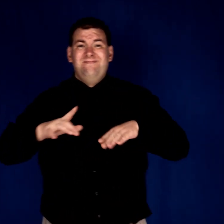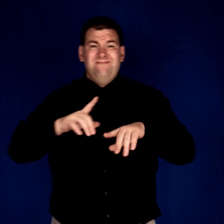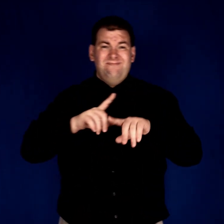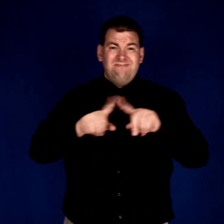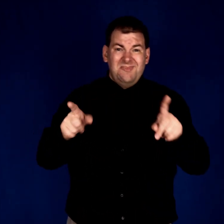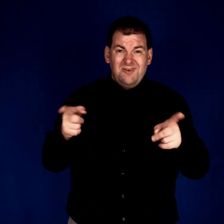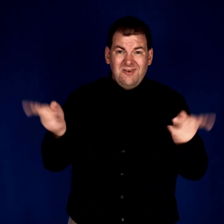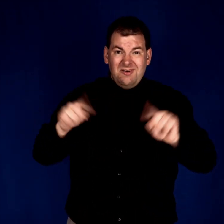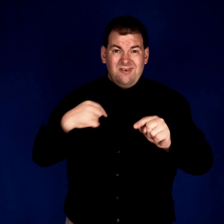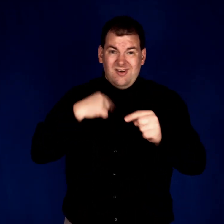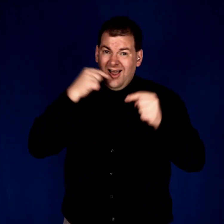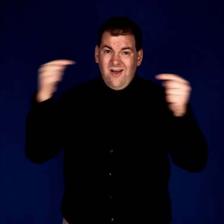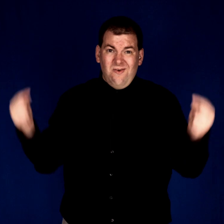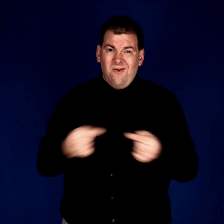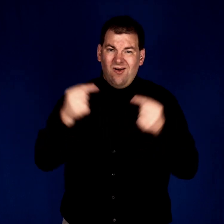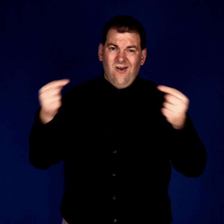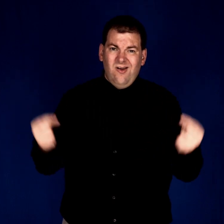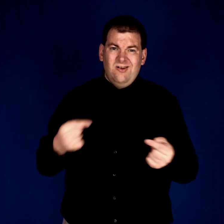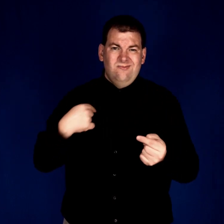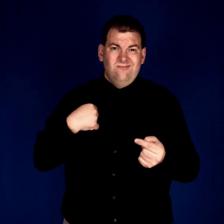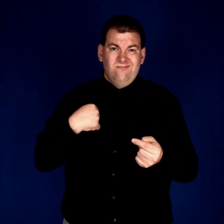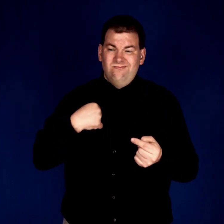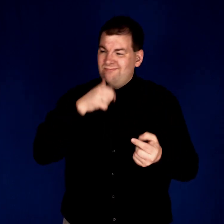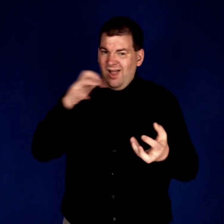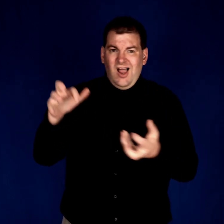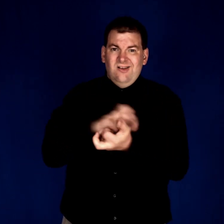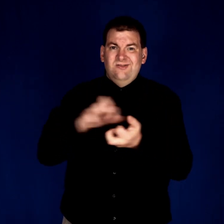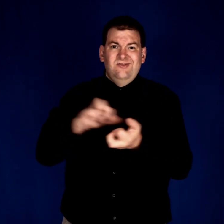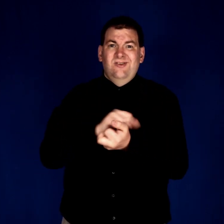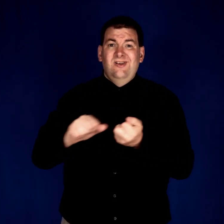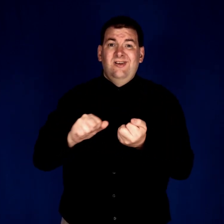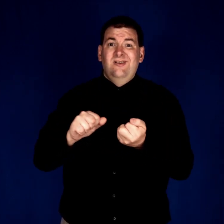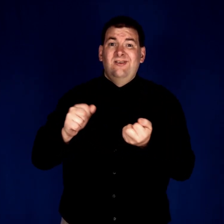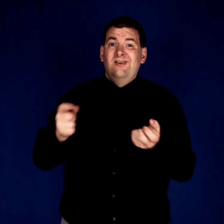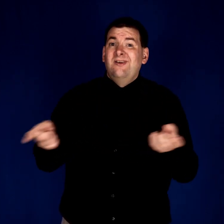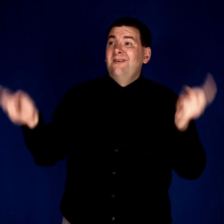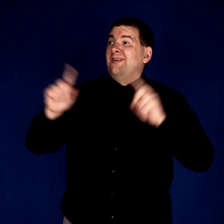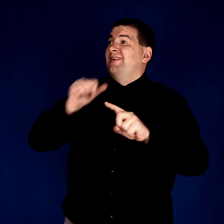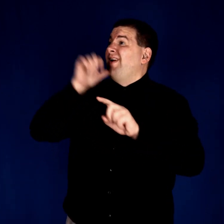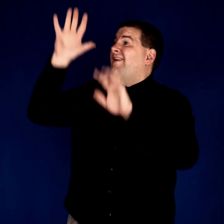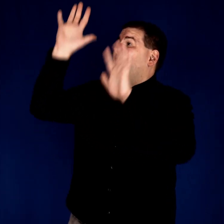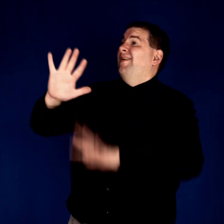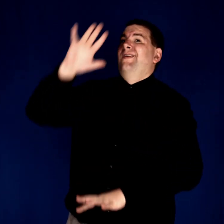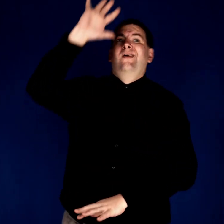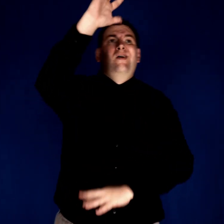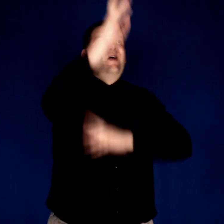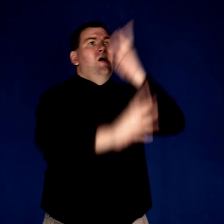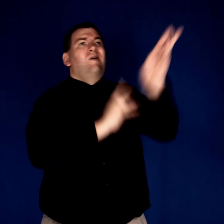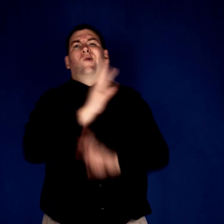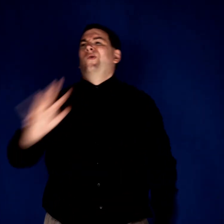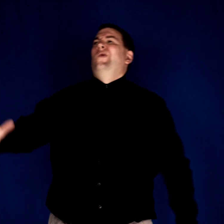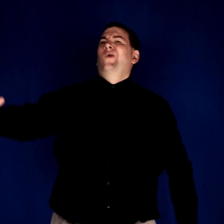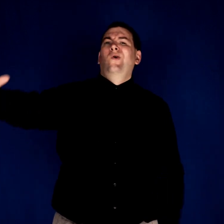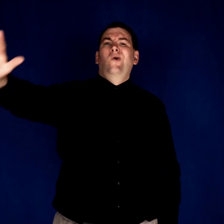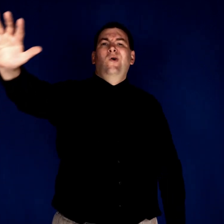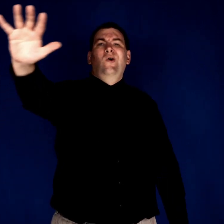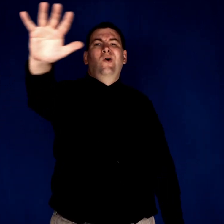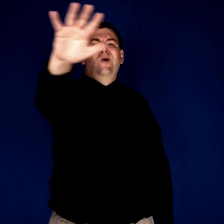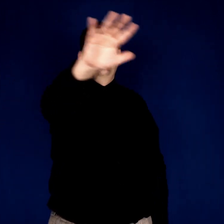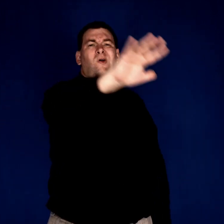But we are not wounded We are not shattered We're not fearful of the end